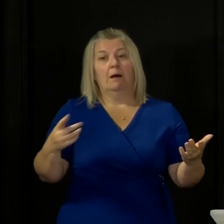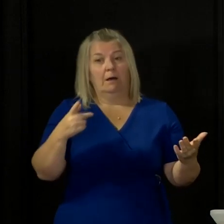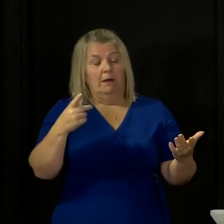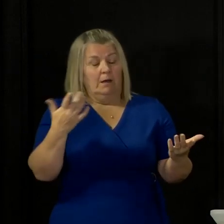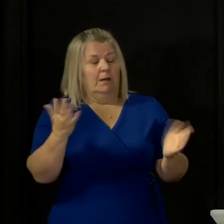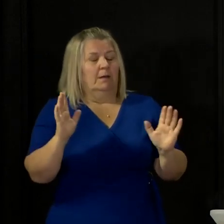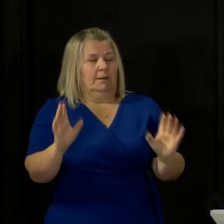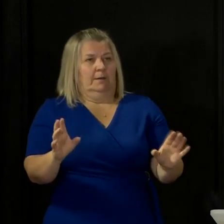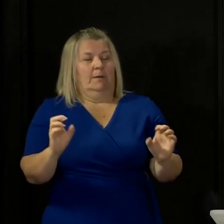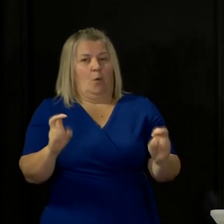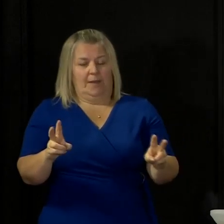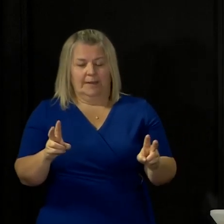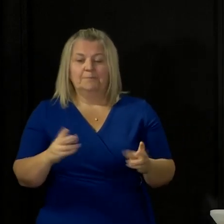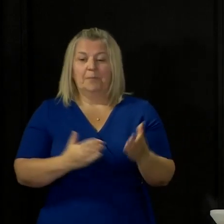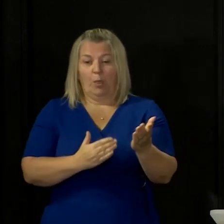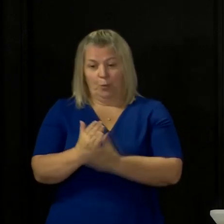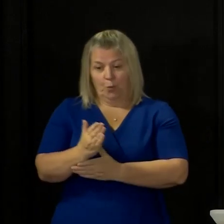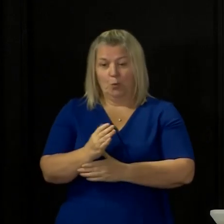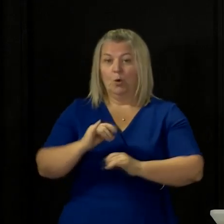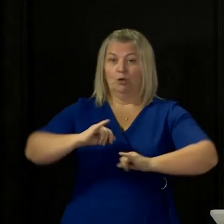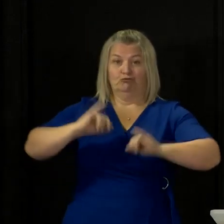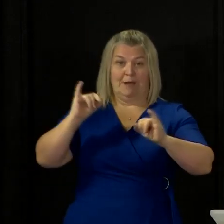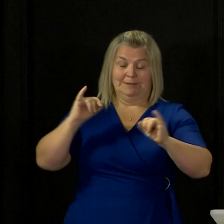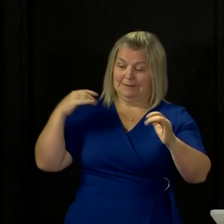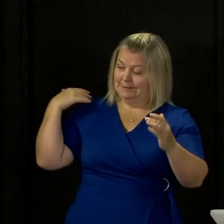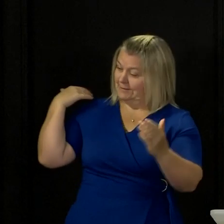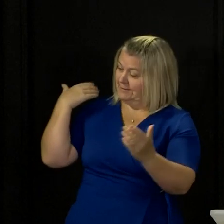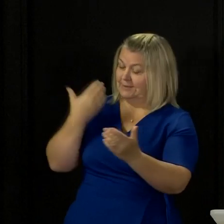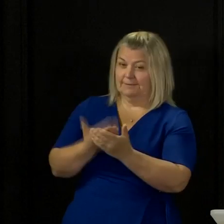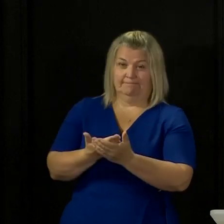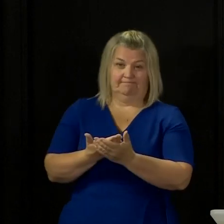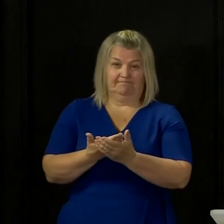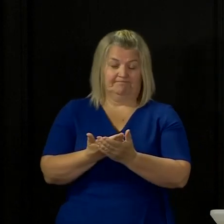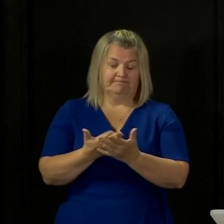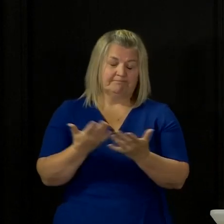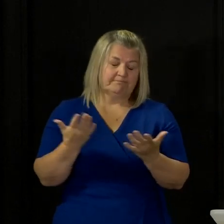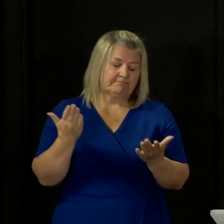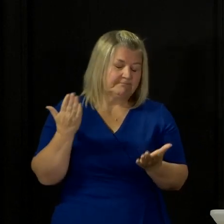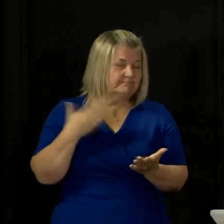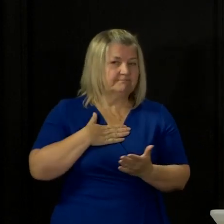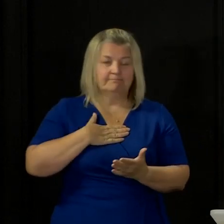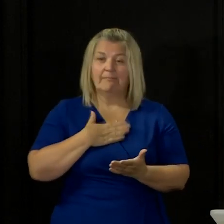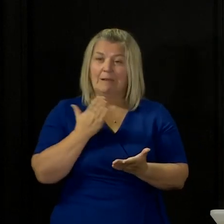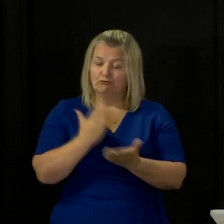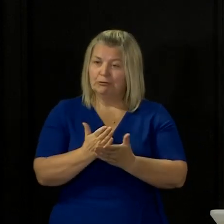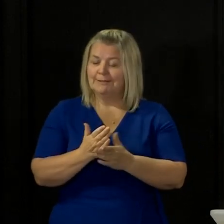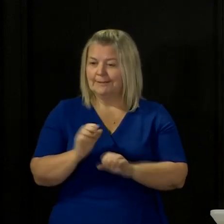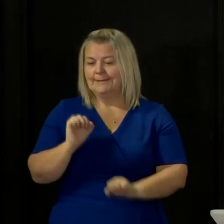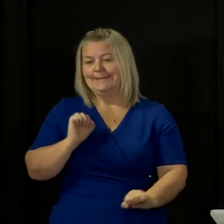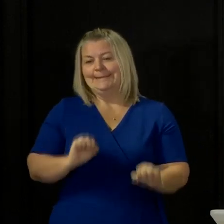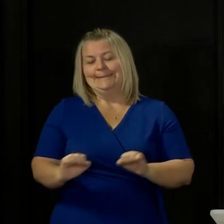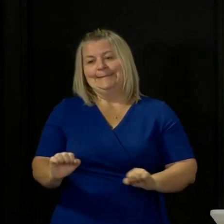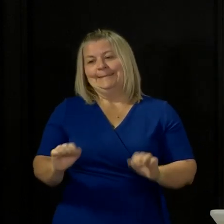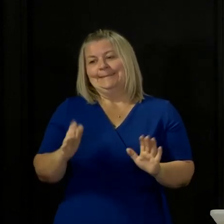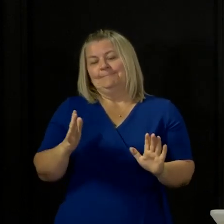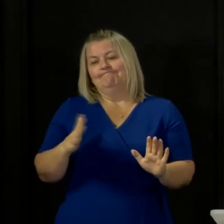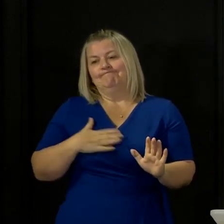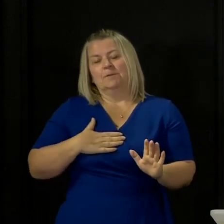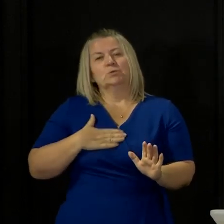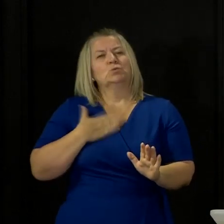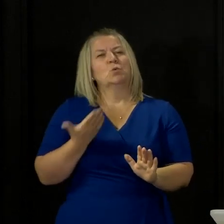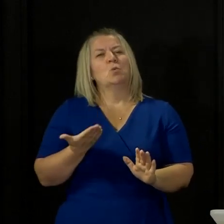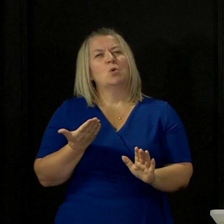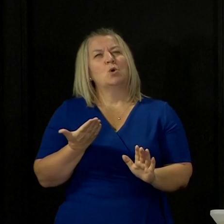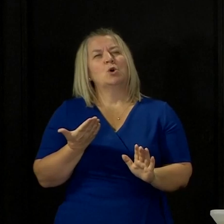Look, right throughout this crisis, and people will have heard me, I have resisted the tendency to be in